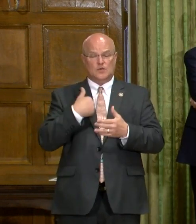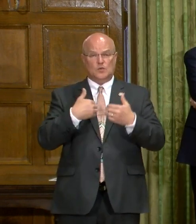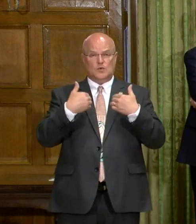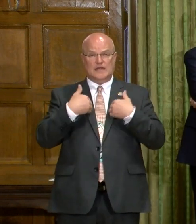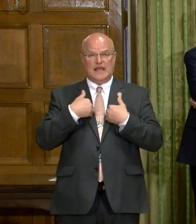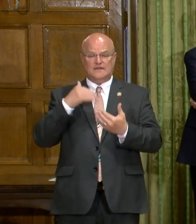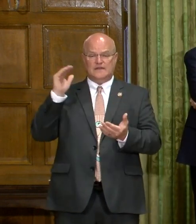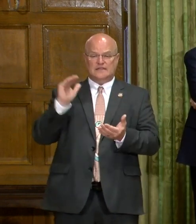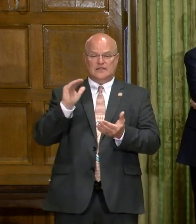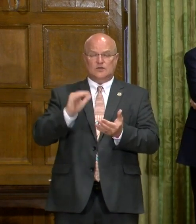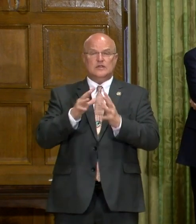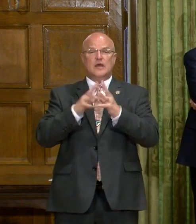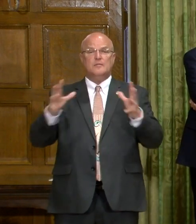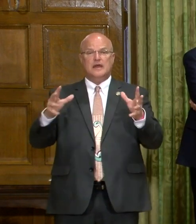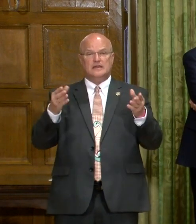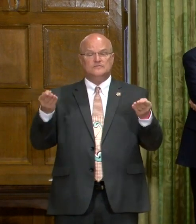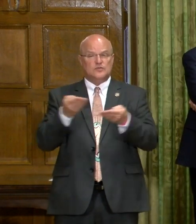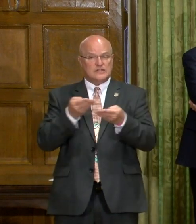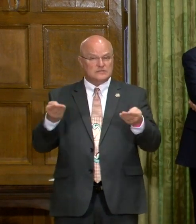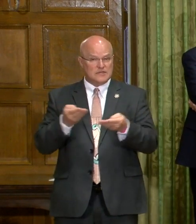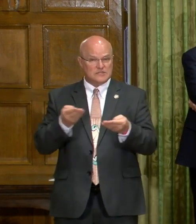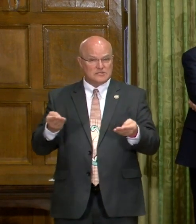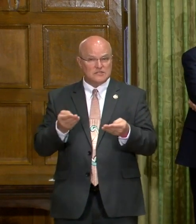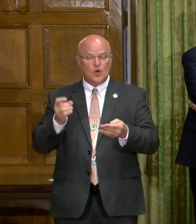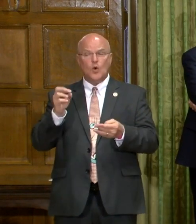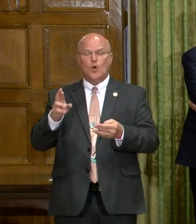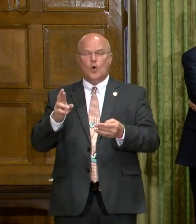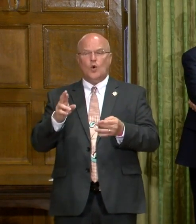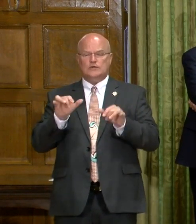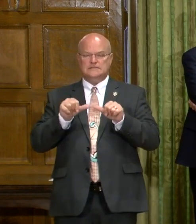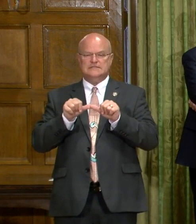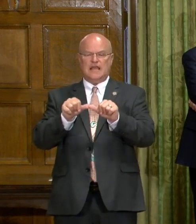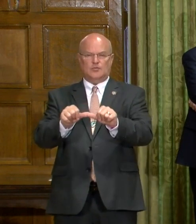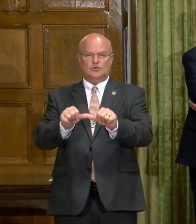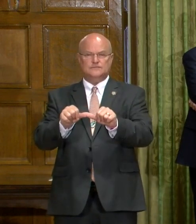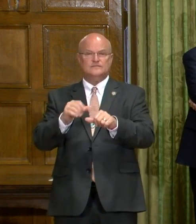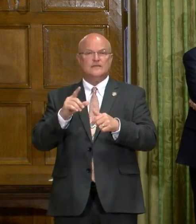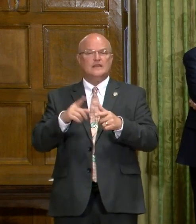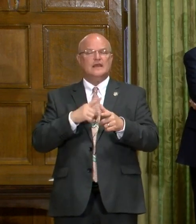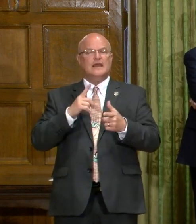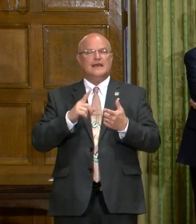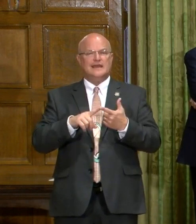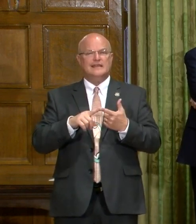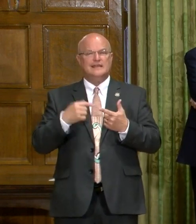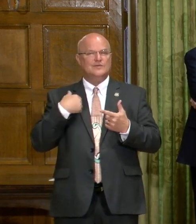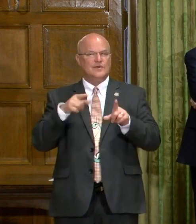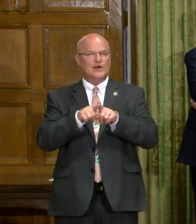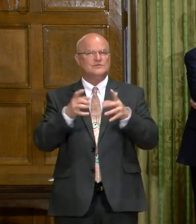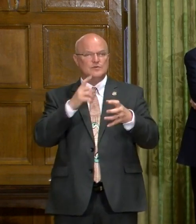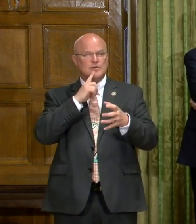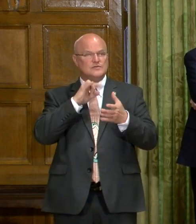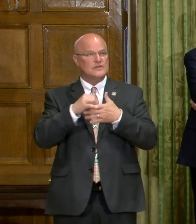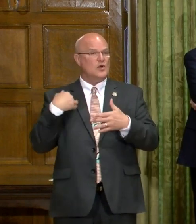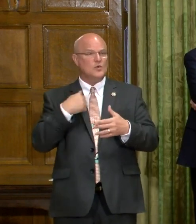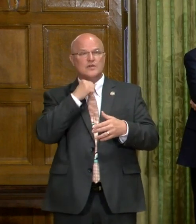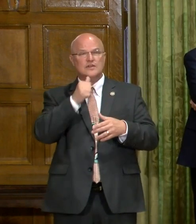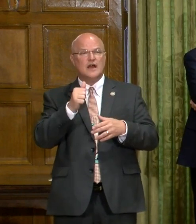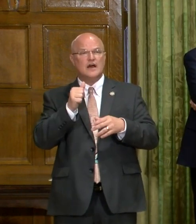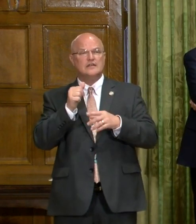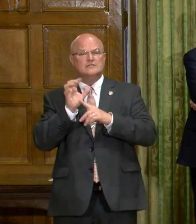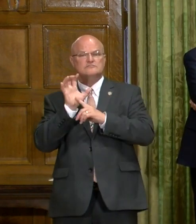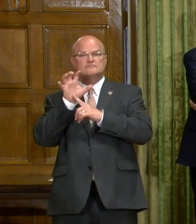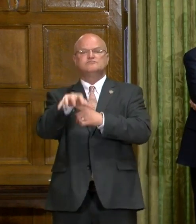have decreasing amounts of transmission or at least stable. And then we also want to make sure that we're not